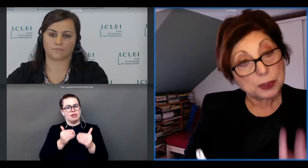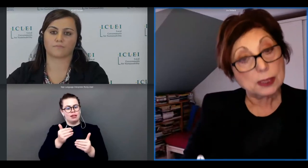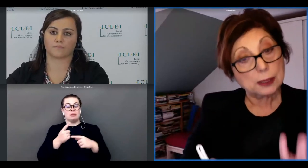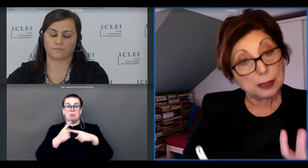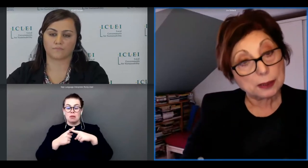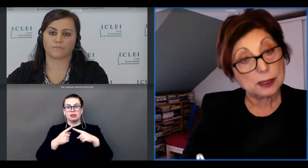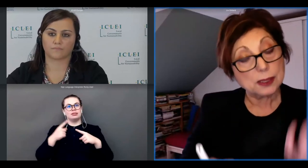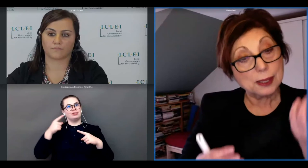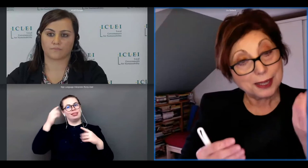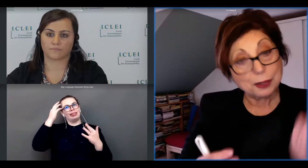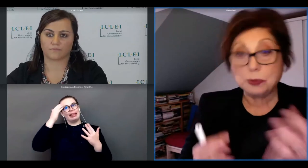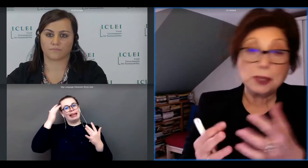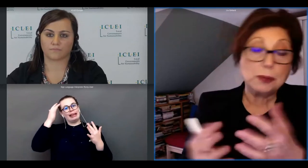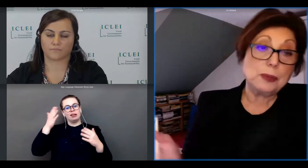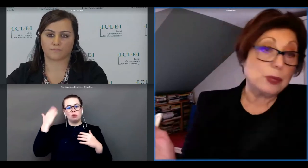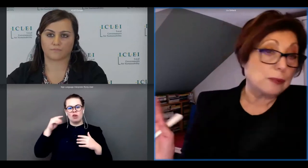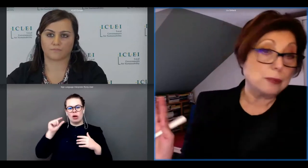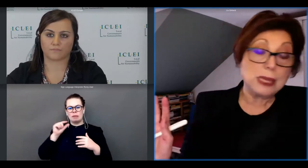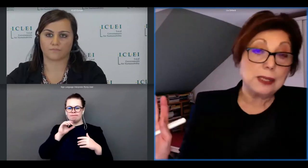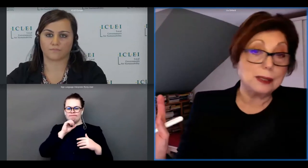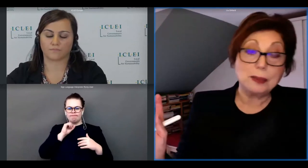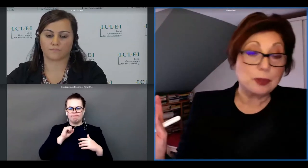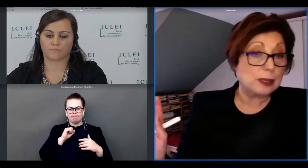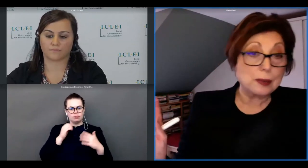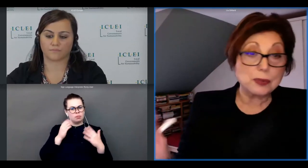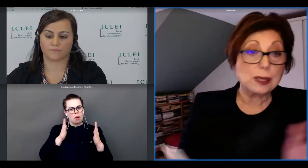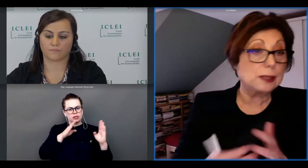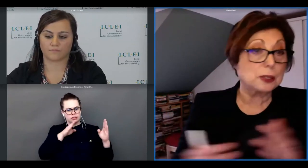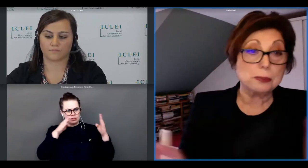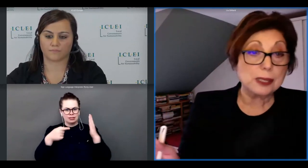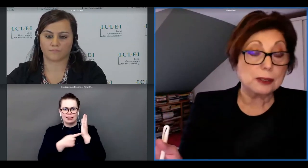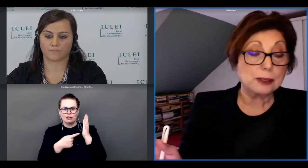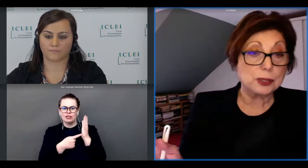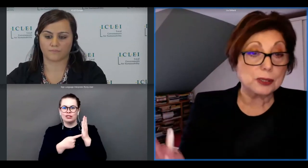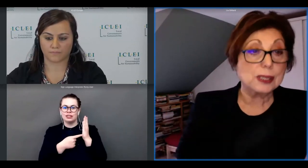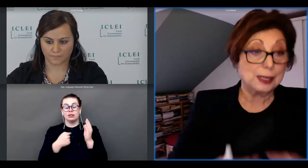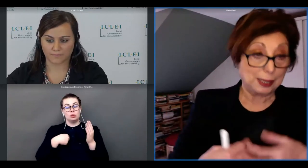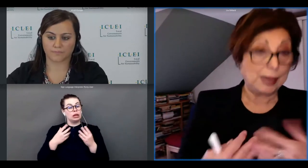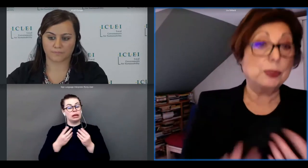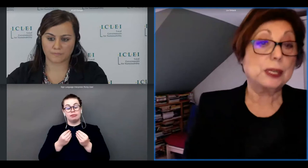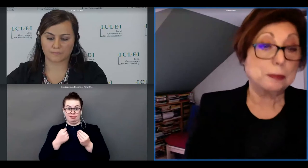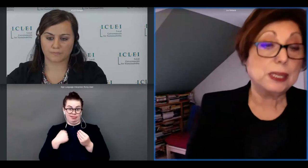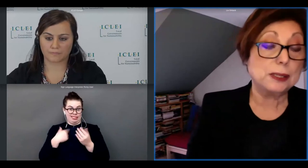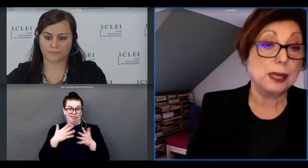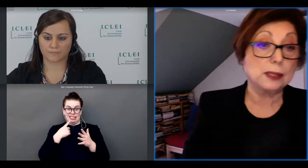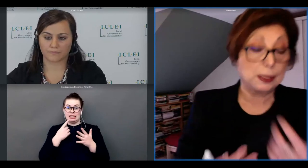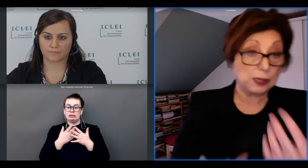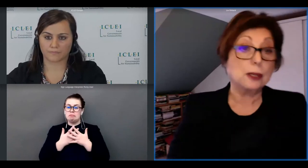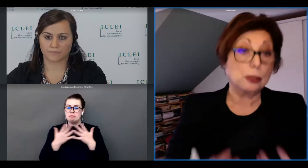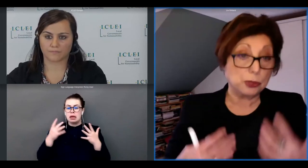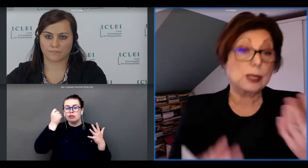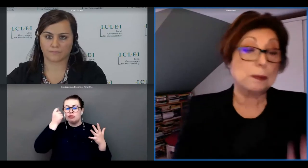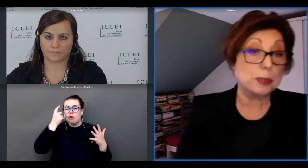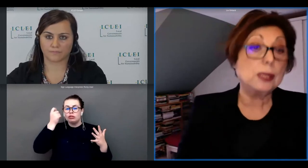of thinking that is you know we we we have many different lifestyles many cultures and we can mediate and